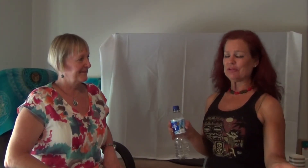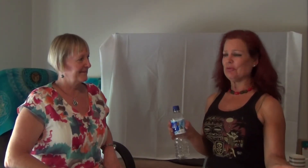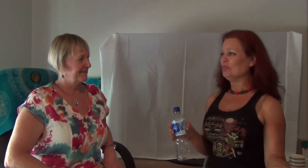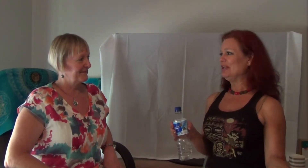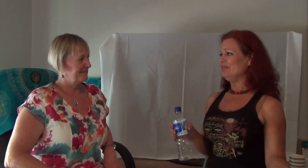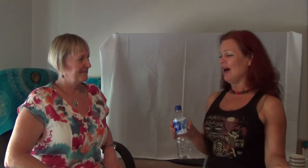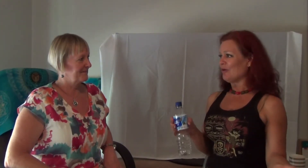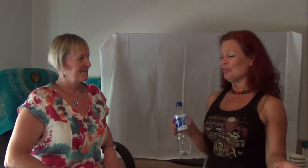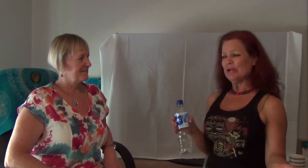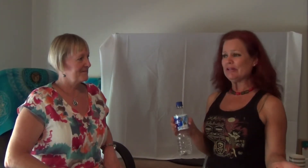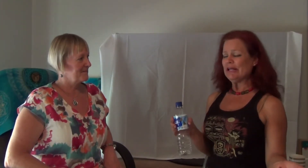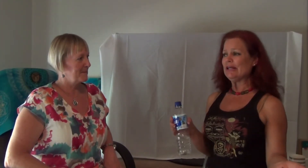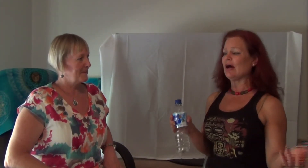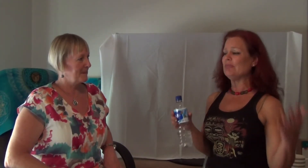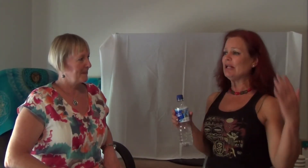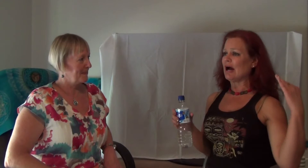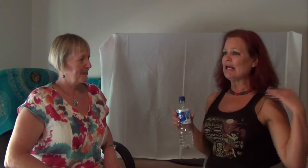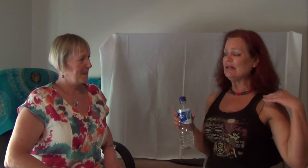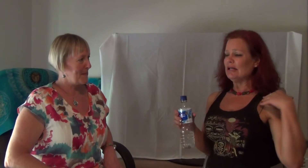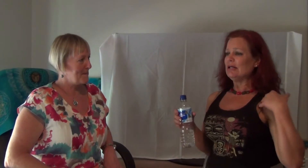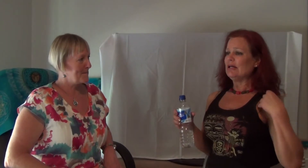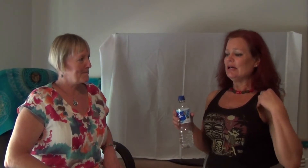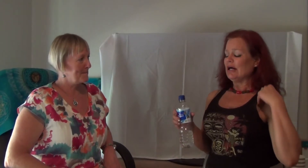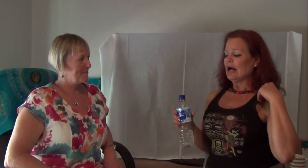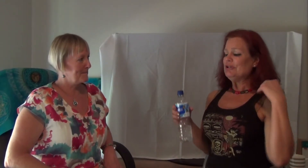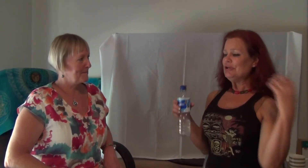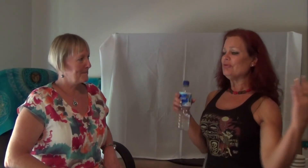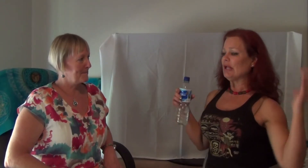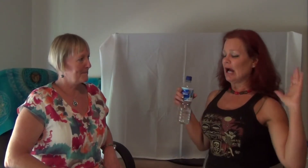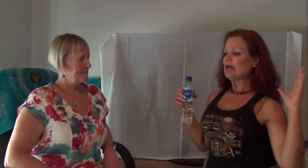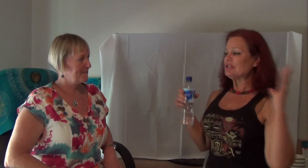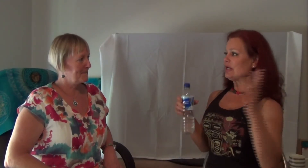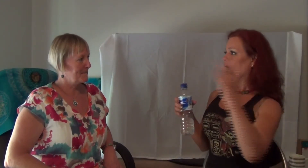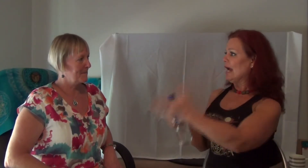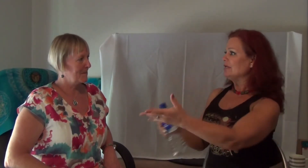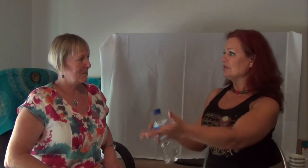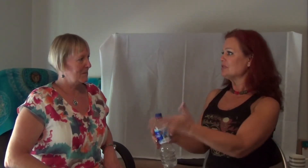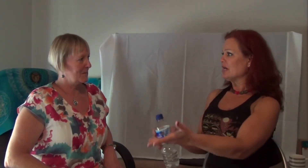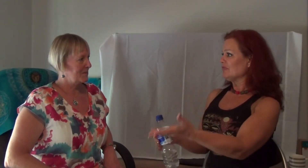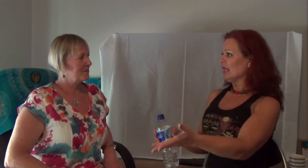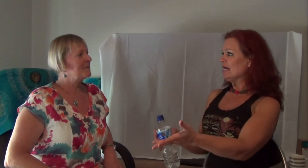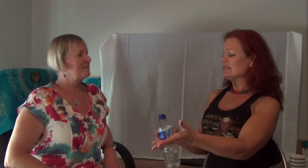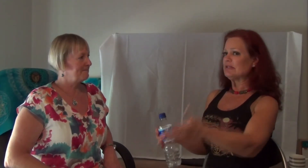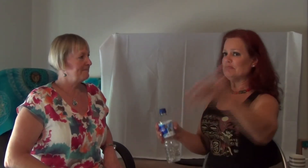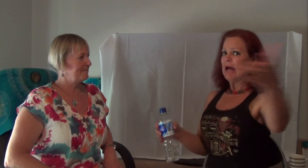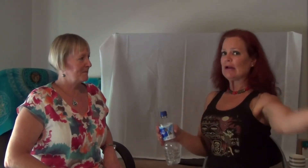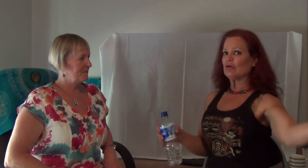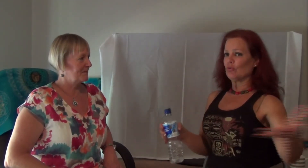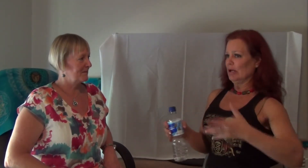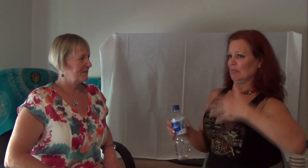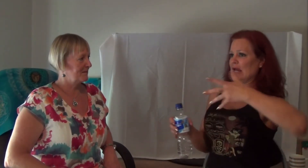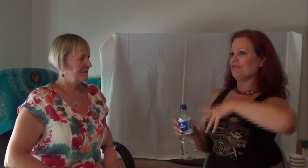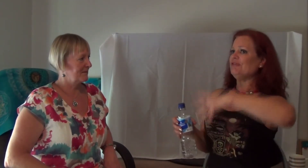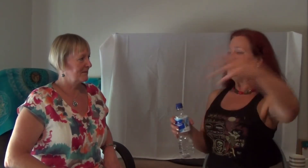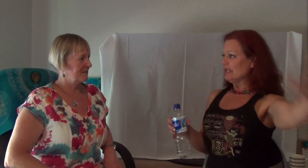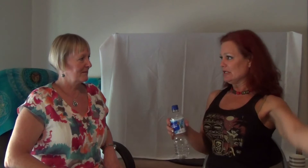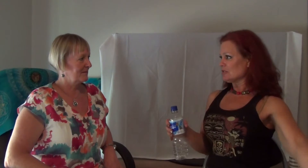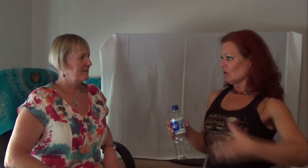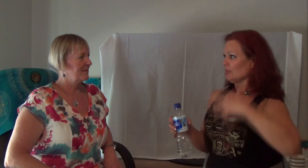at the moment? Not really. I mean, I knew that I just, I had to get to a safe place. didn't matter what my feelings were